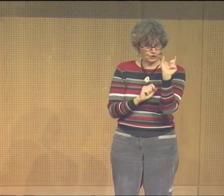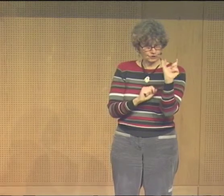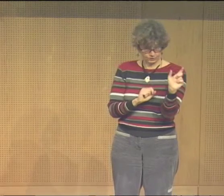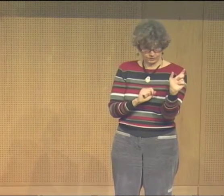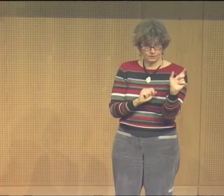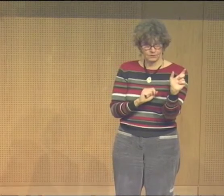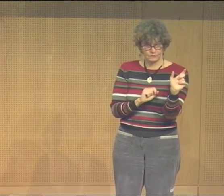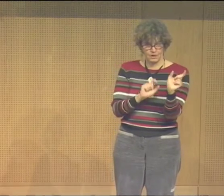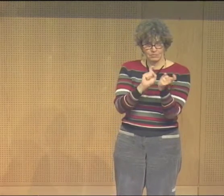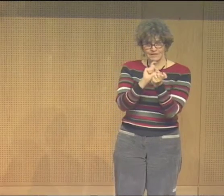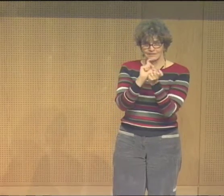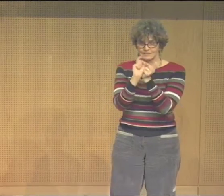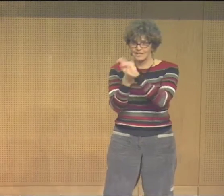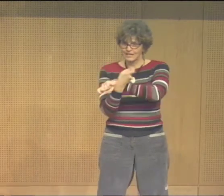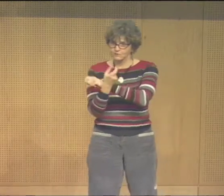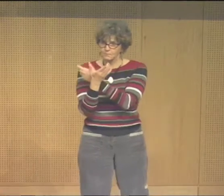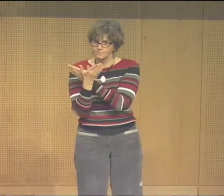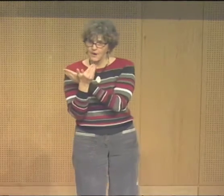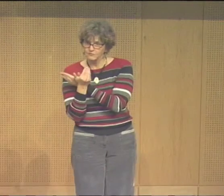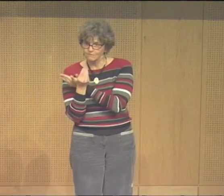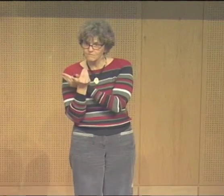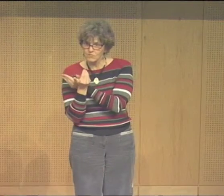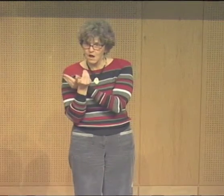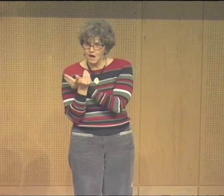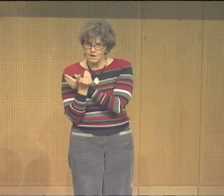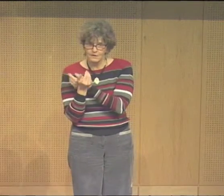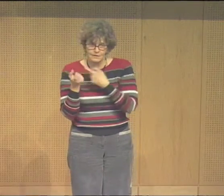that when a caterpillar after a caterpillar is born